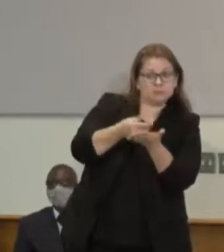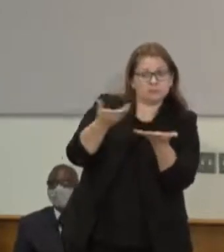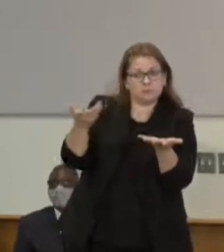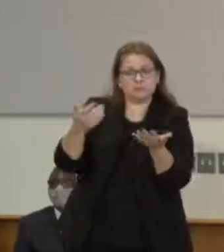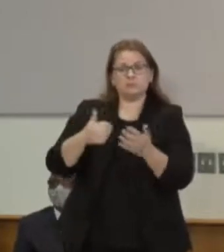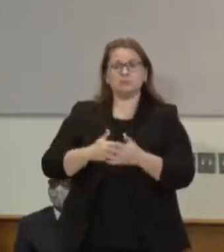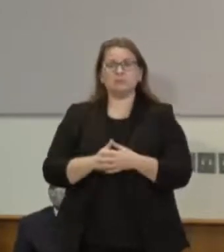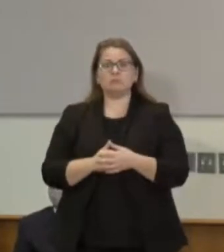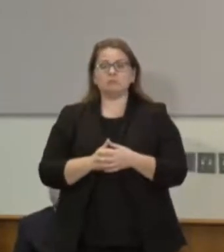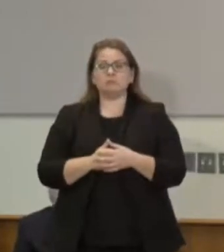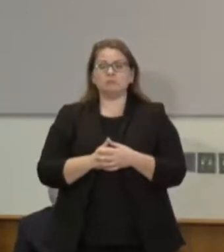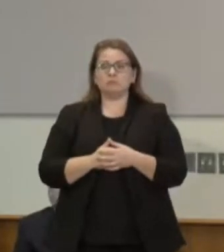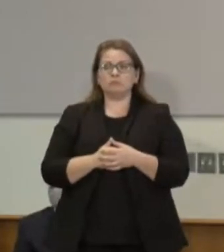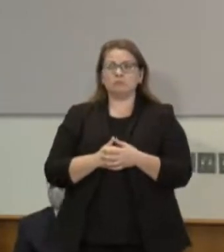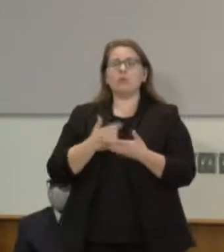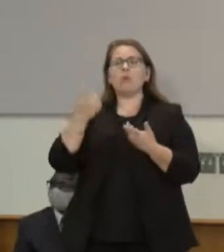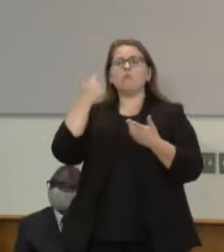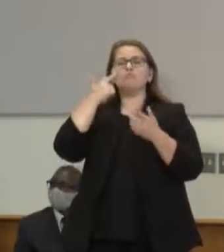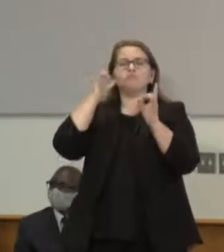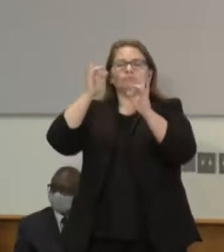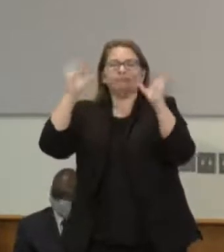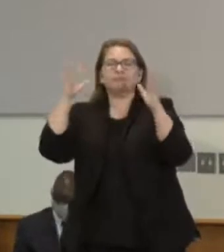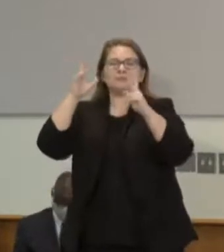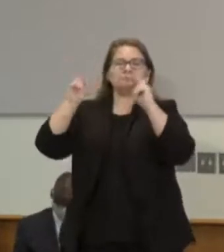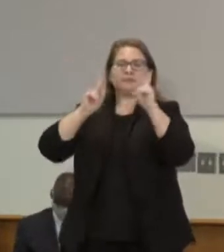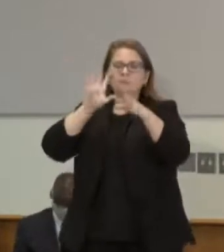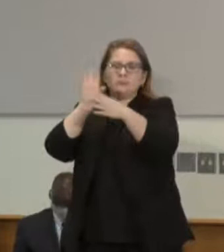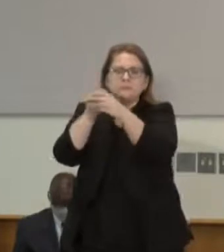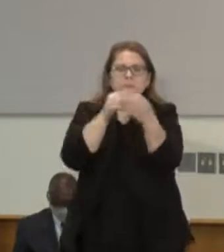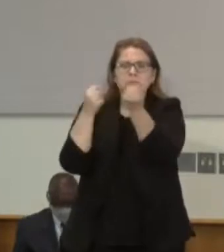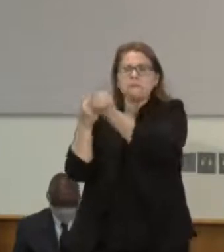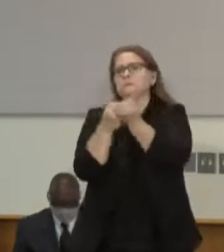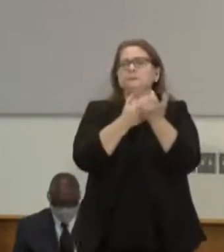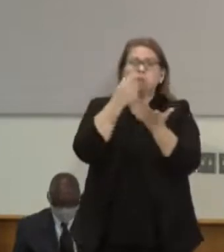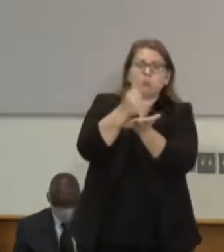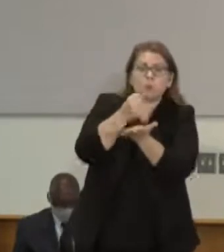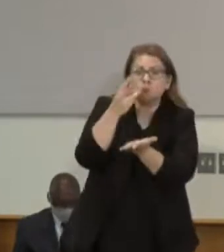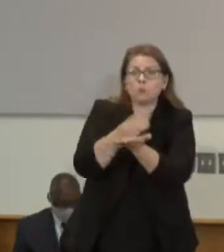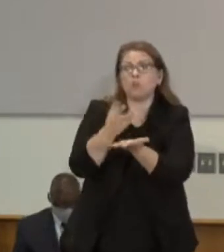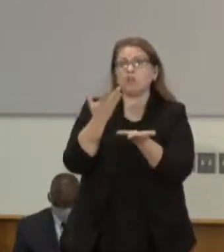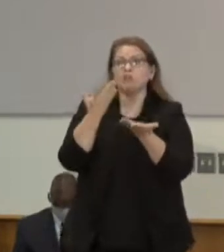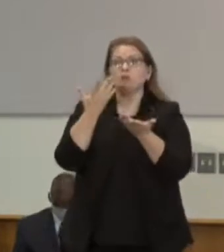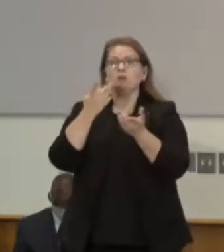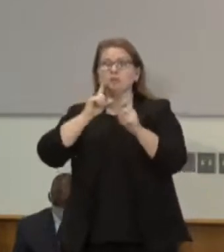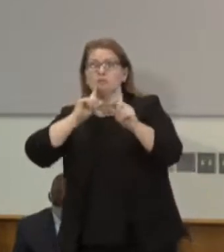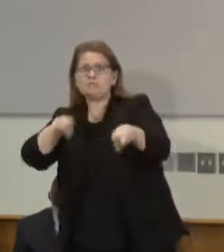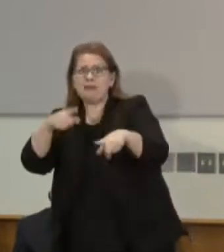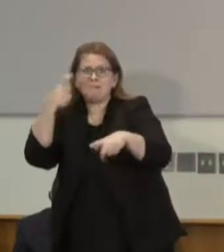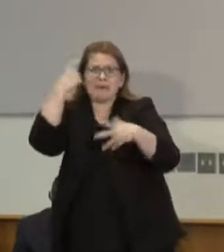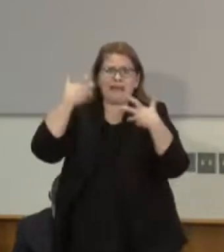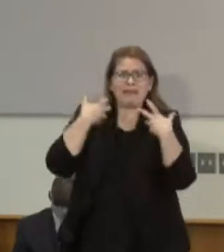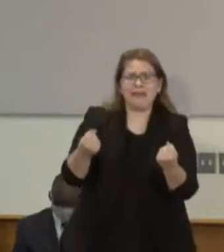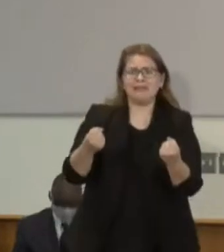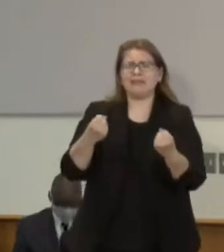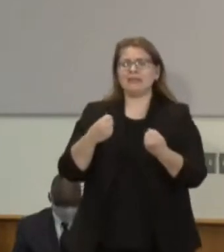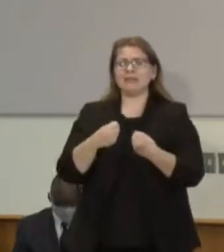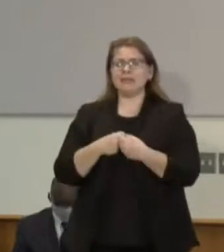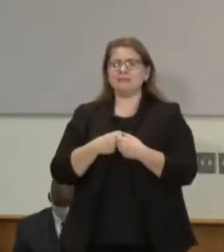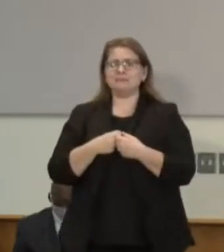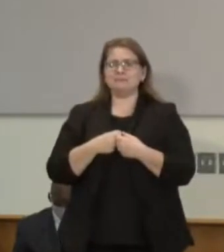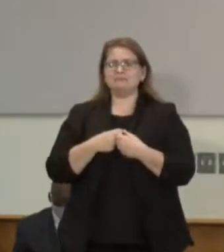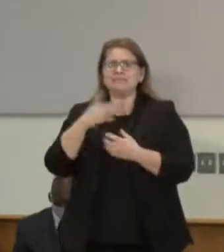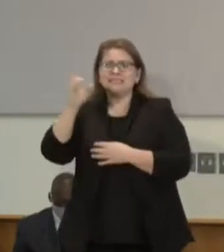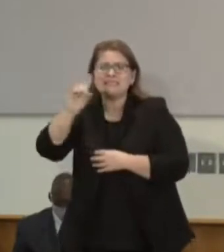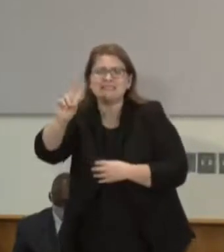solvers or social workers pairing with police to respond to some mental health calls, many of those are domestic situations that escalate very